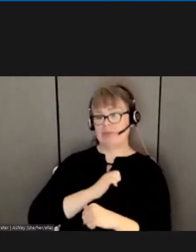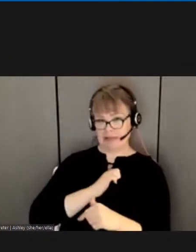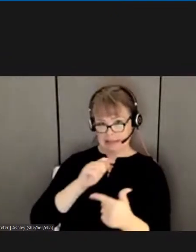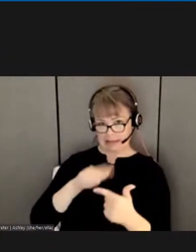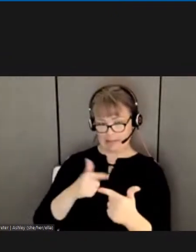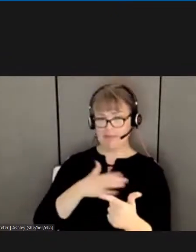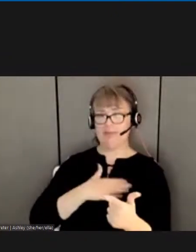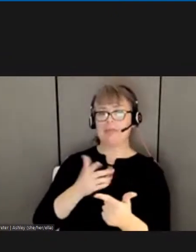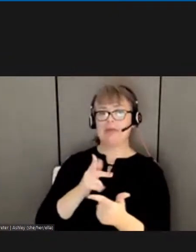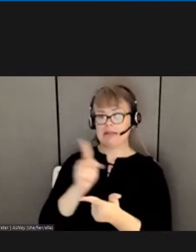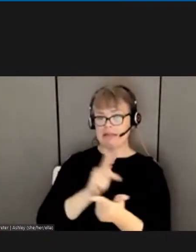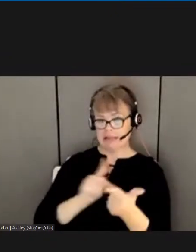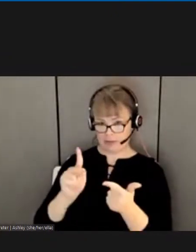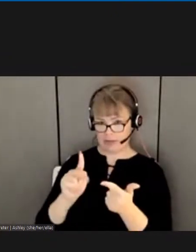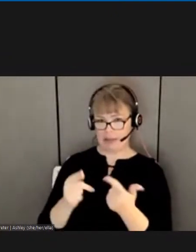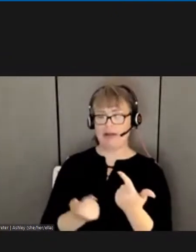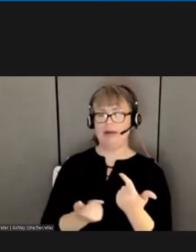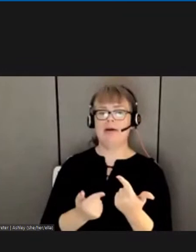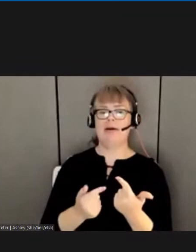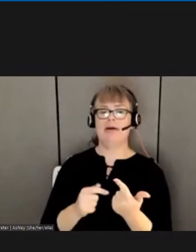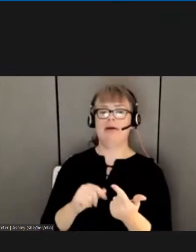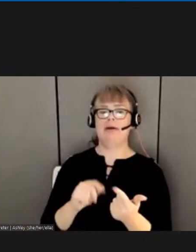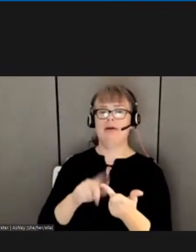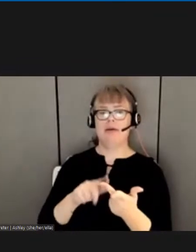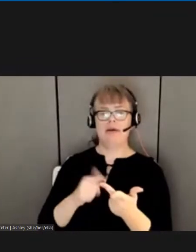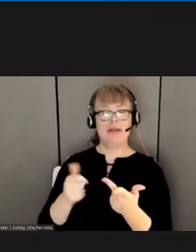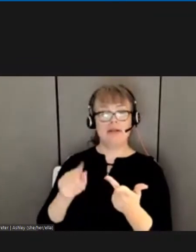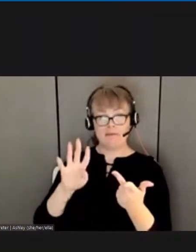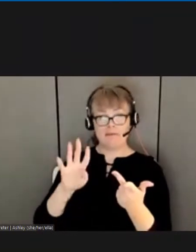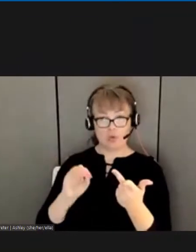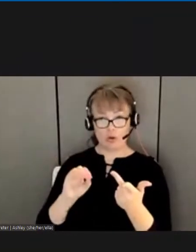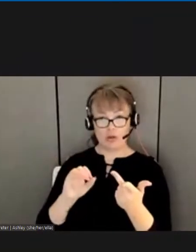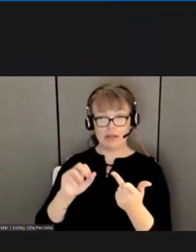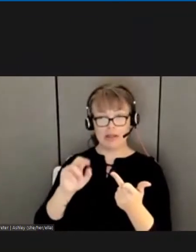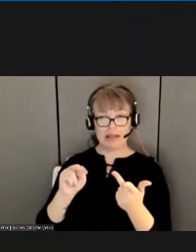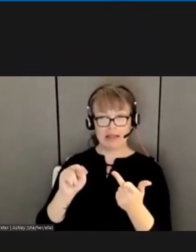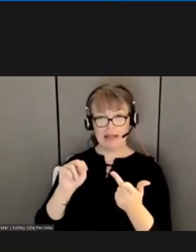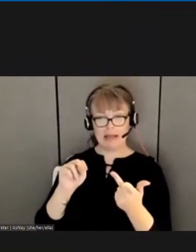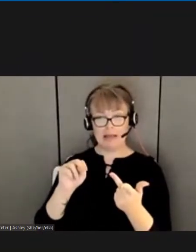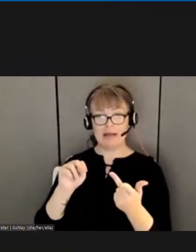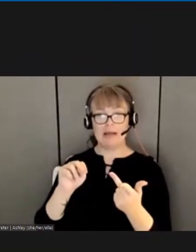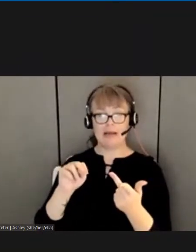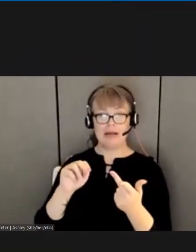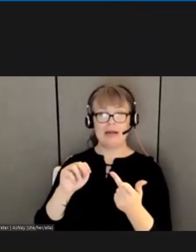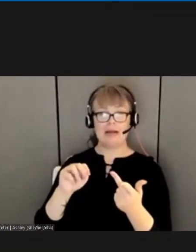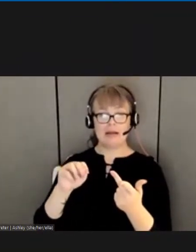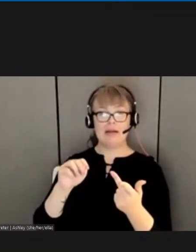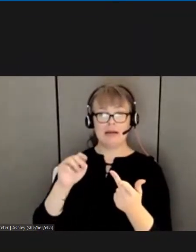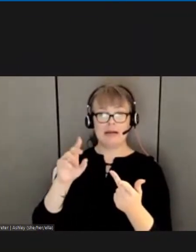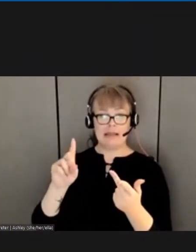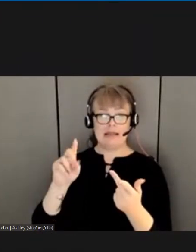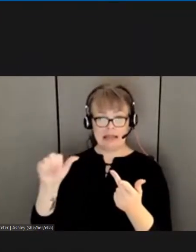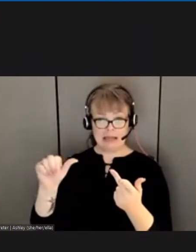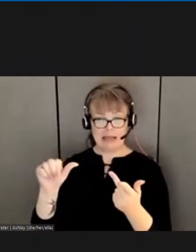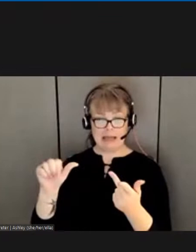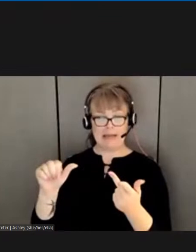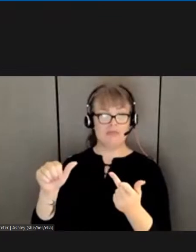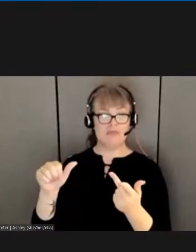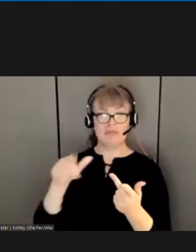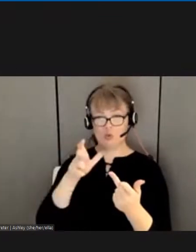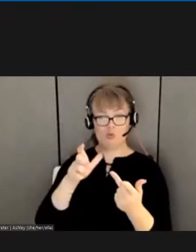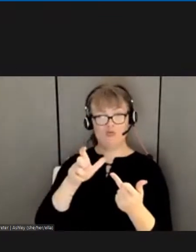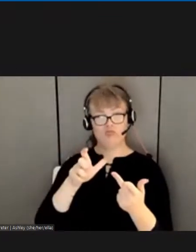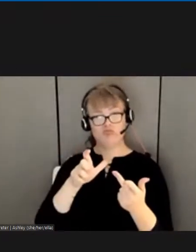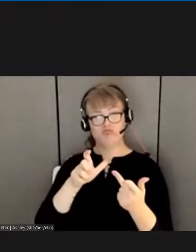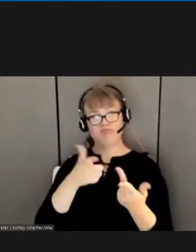and the 40 nba's that's been tasked to work on this negotiations and i also